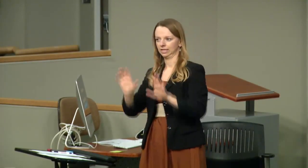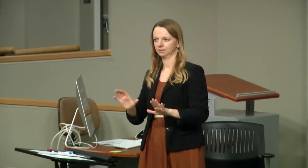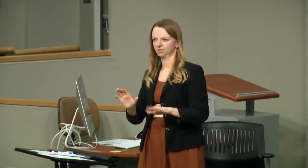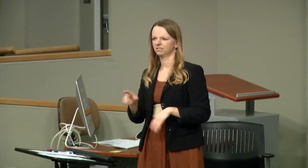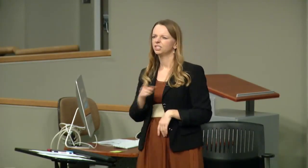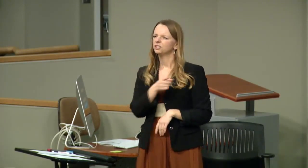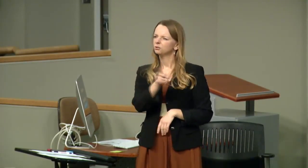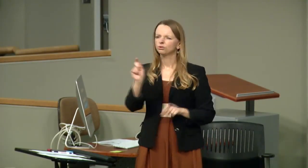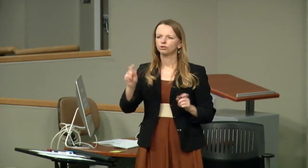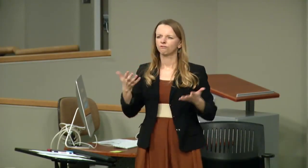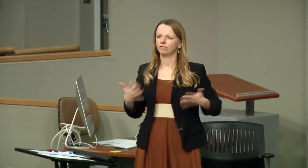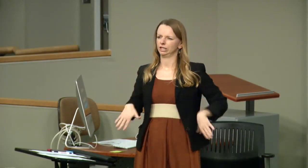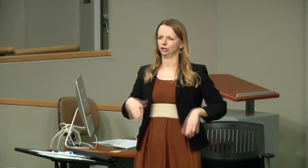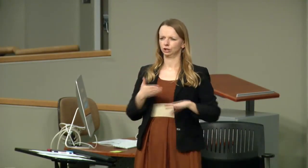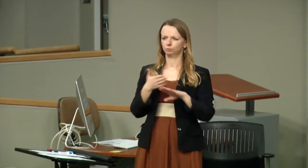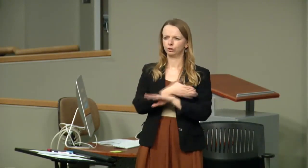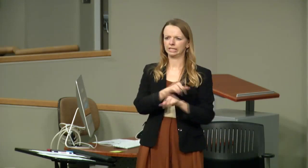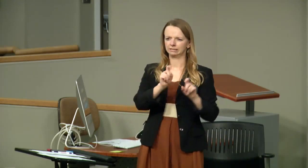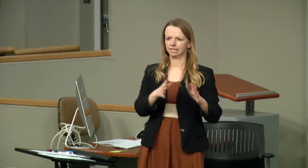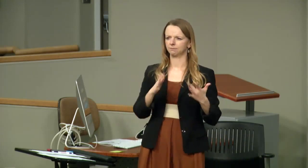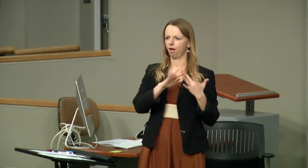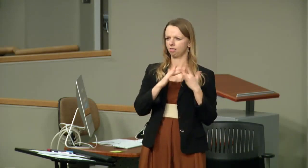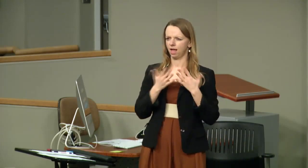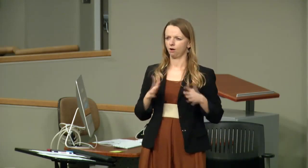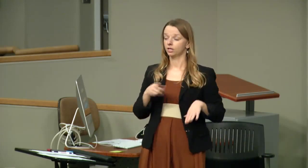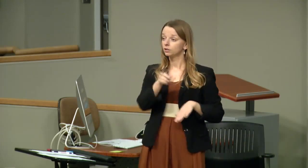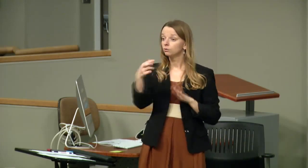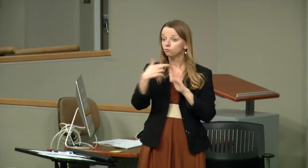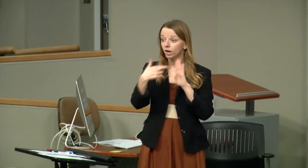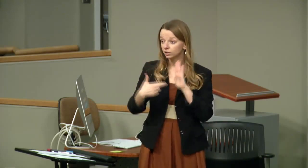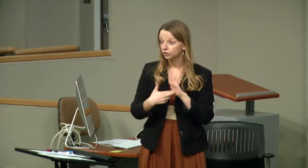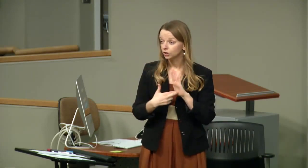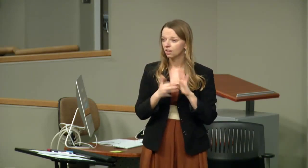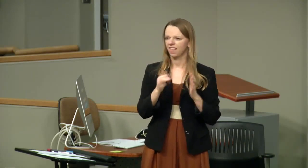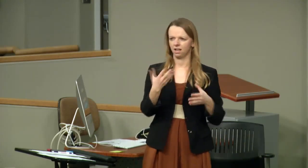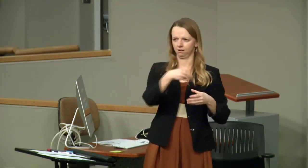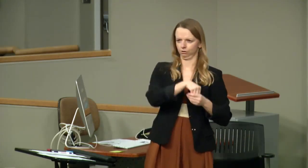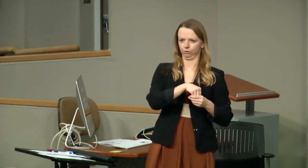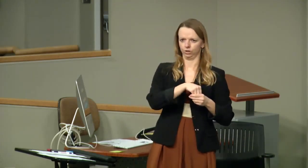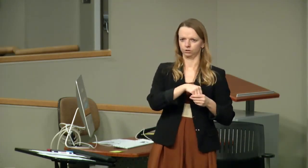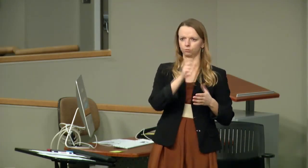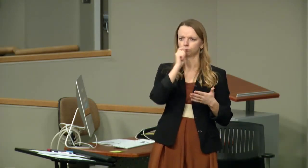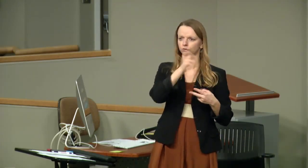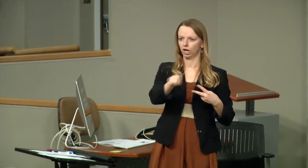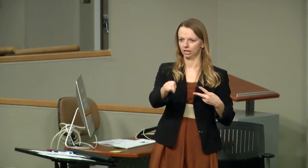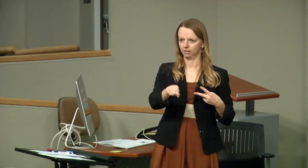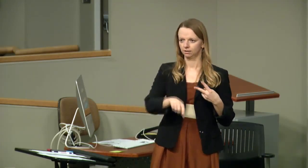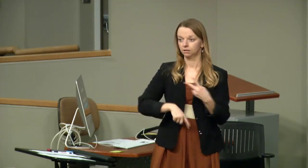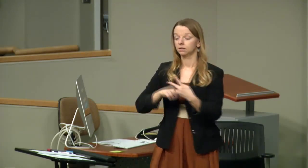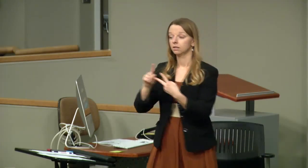pre-assessment and the post-assessment. Hopefully, you've finished that pre-assessment when you actually registered for the course today.